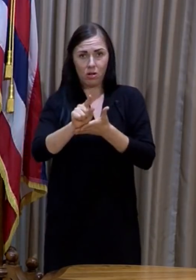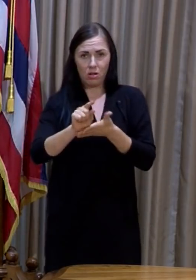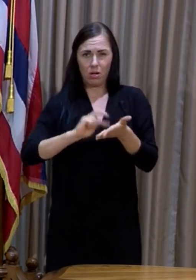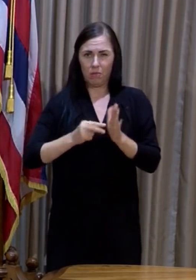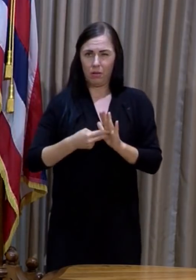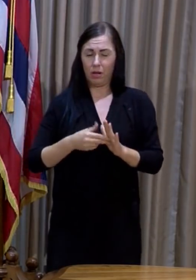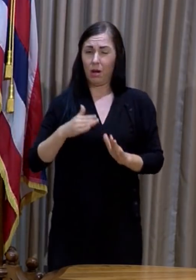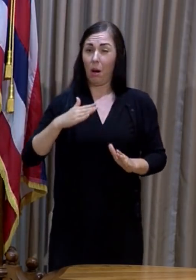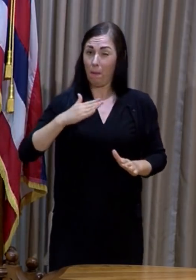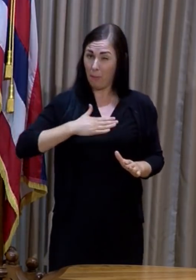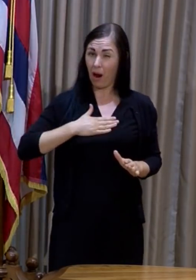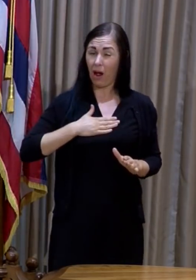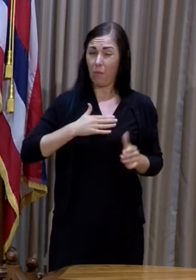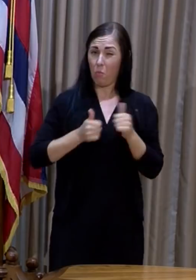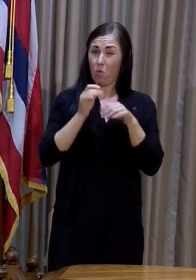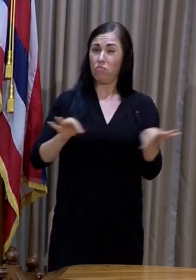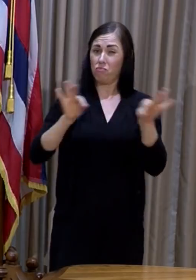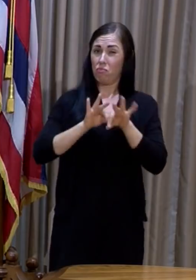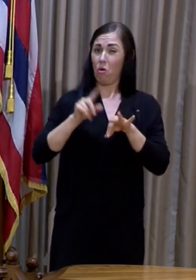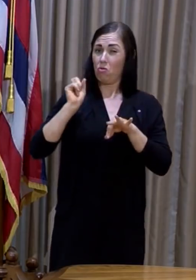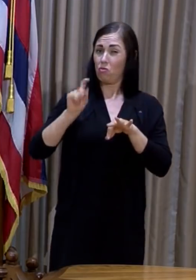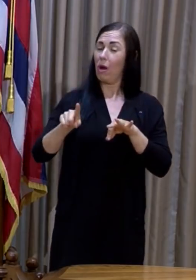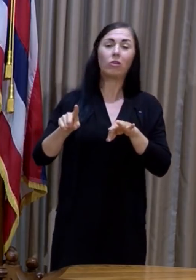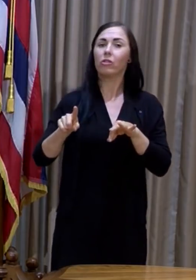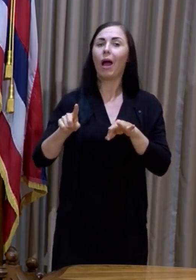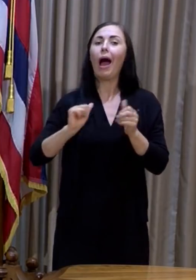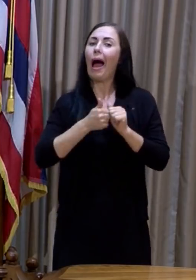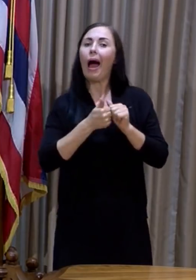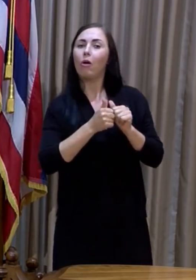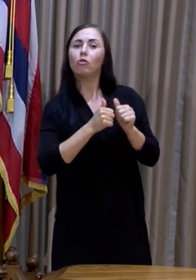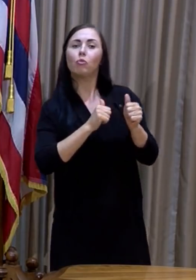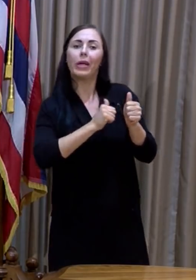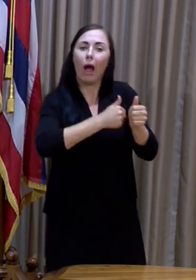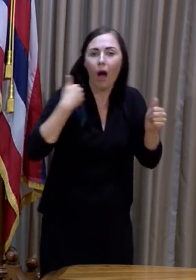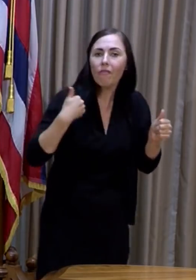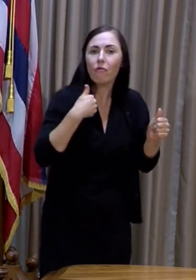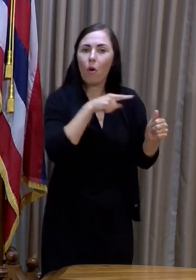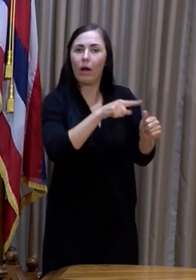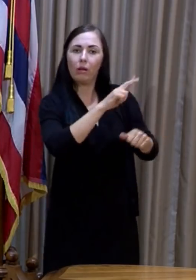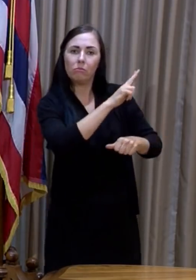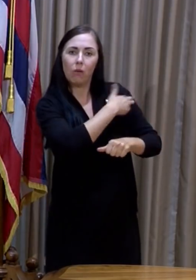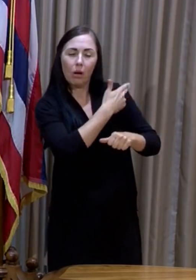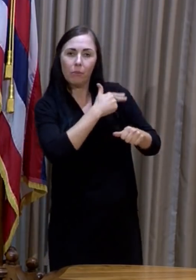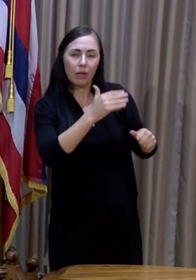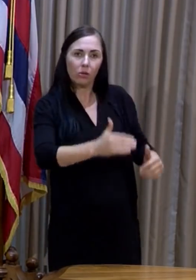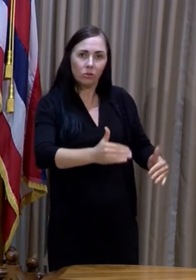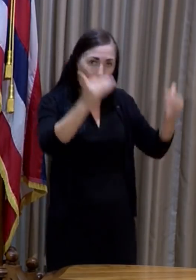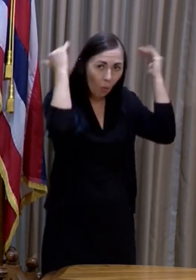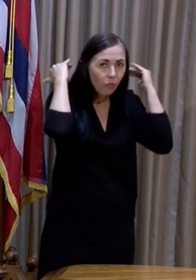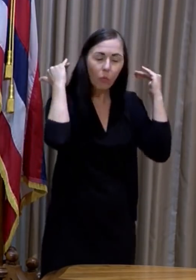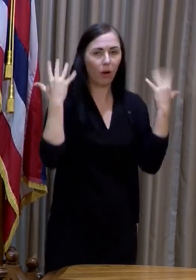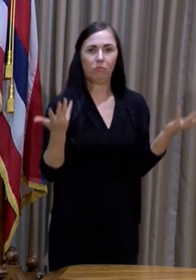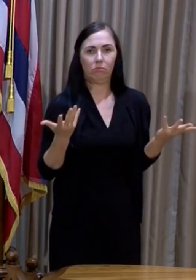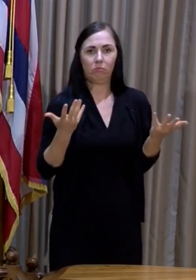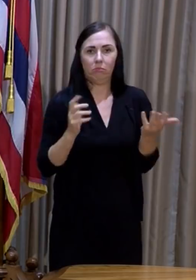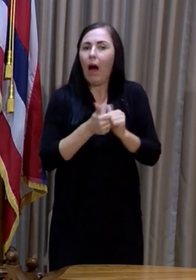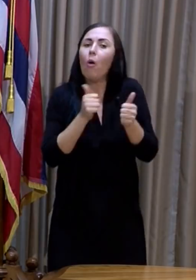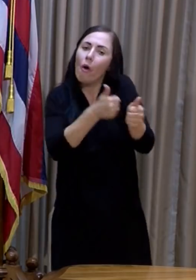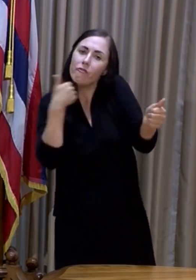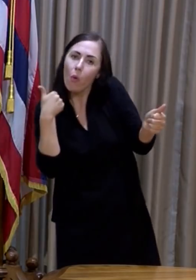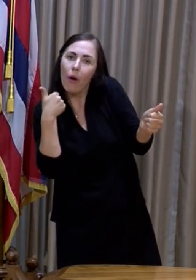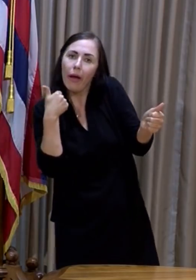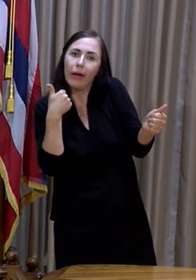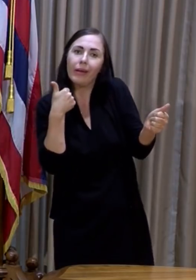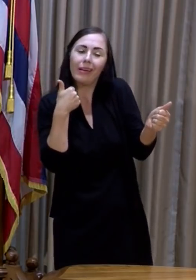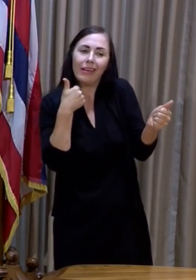doing to prevent us being in that situation where our hospitals are overrun and we're looking at further surge capacity? And that gets